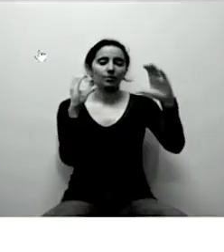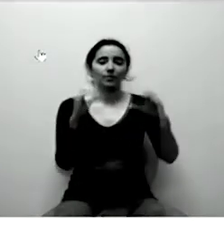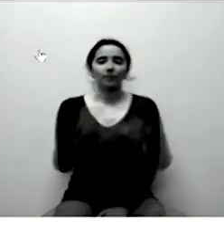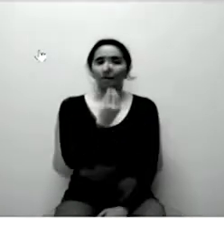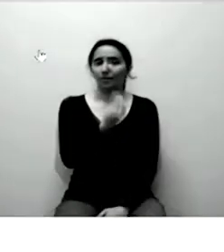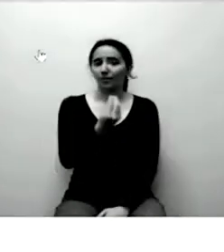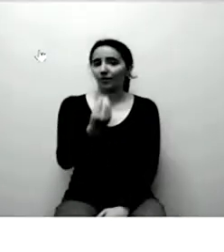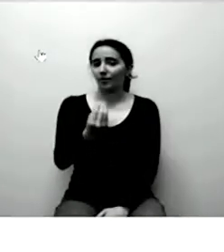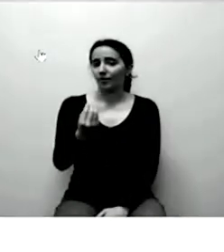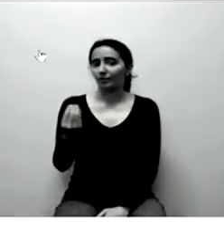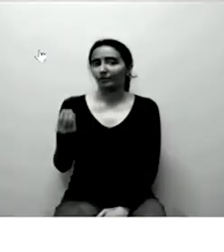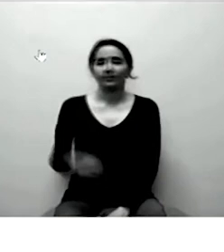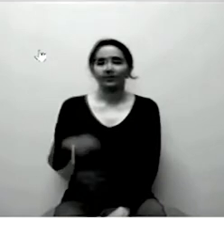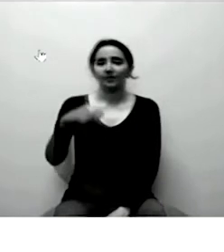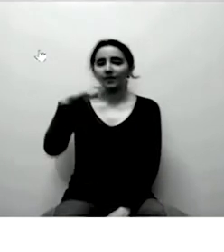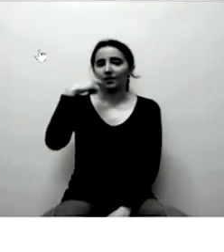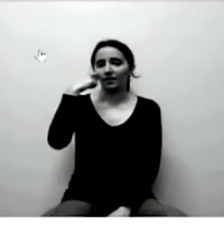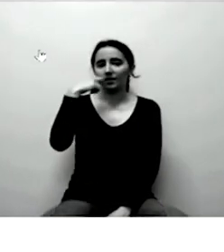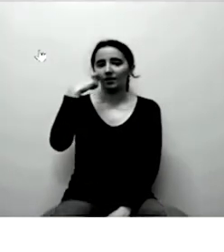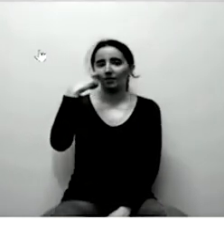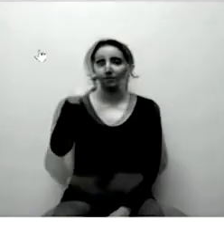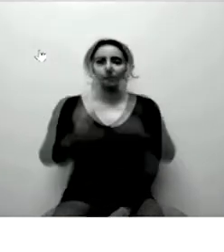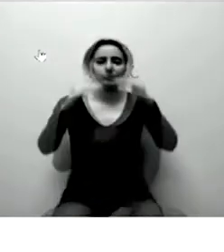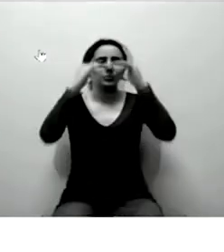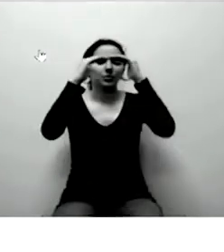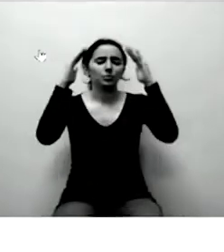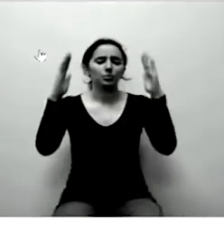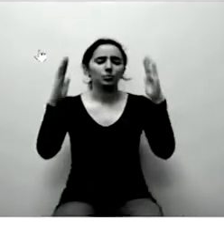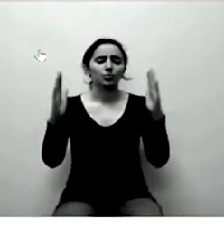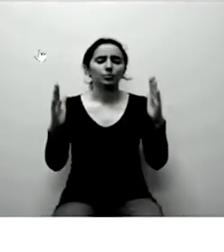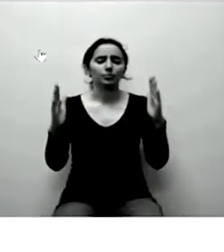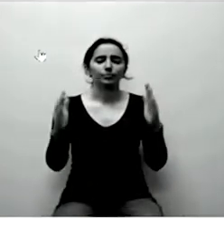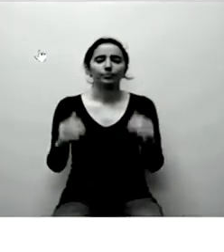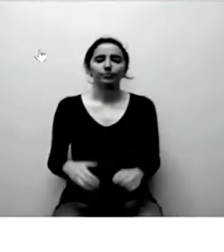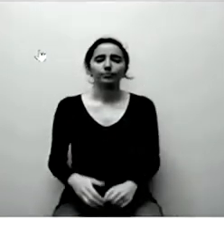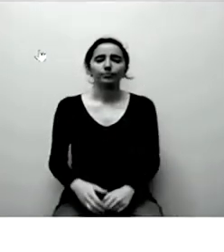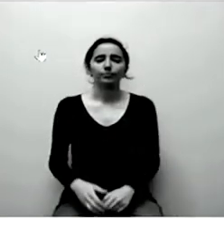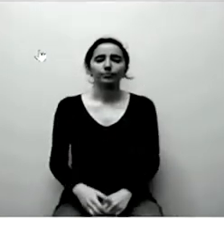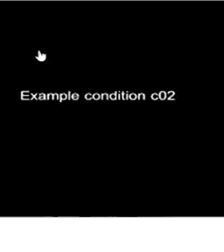signs. Here, they are meaningless, one after the other, it's a list.